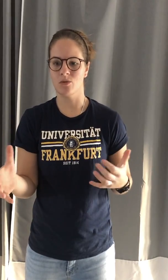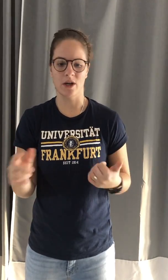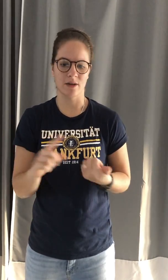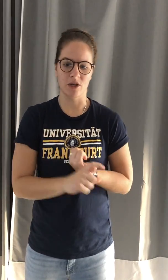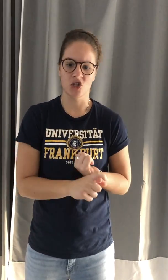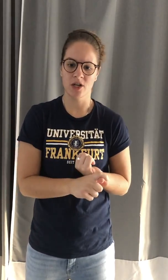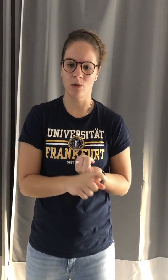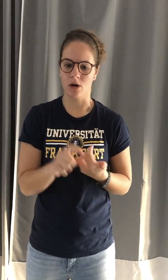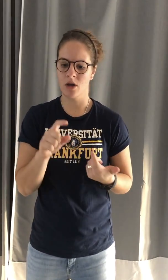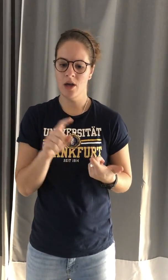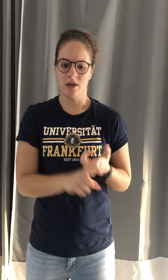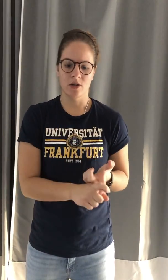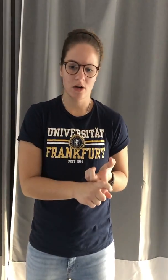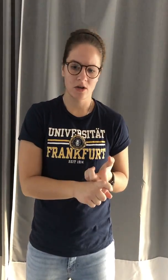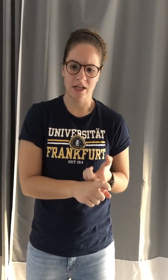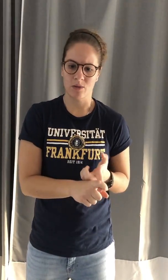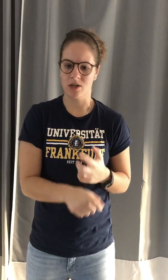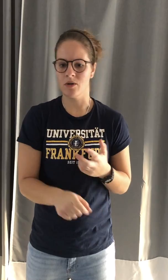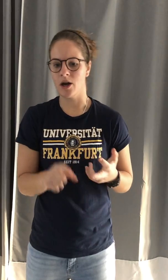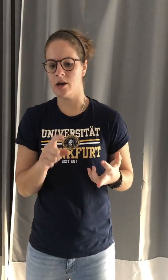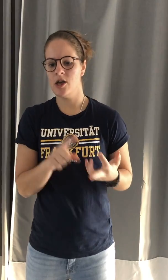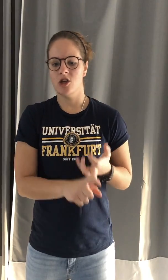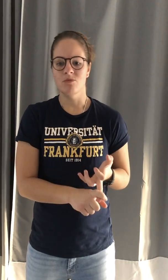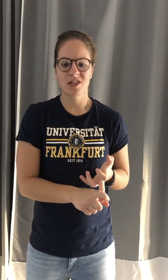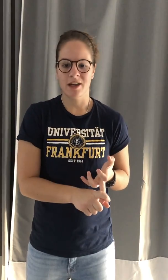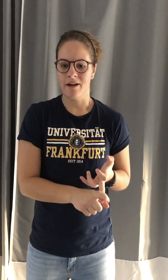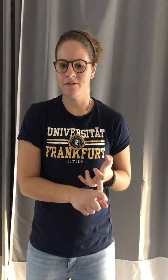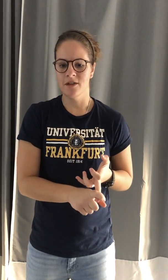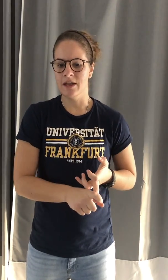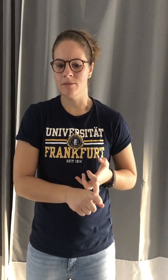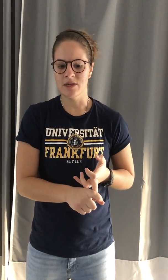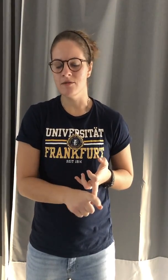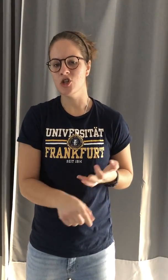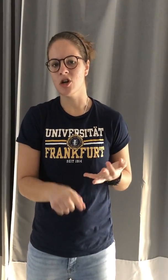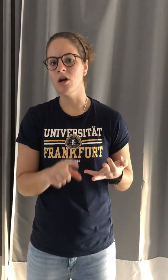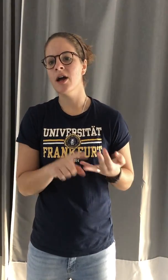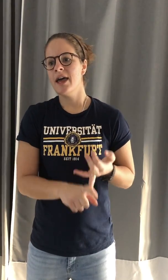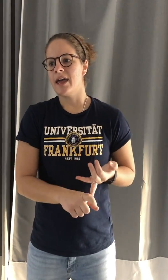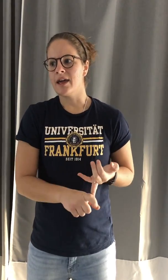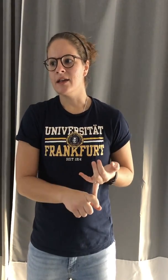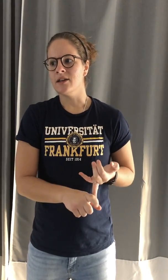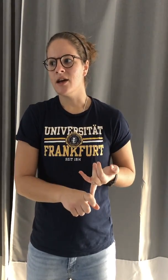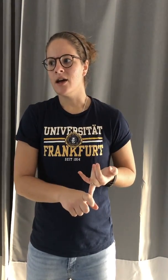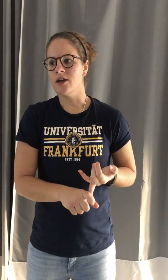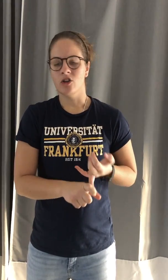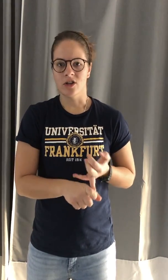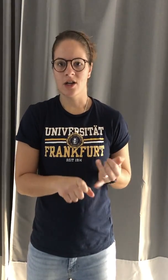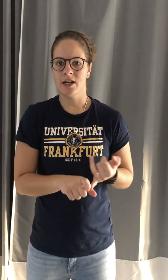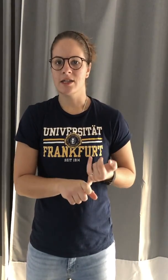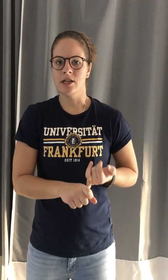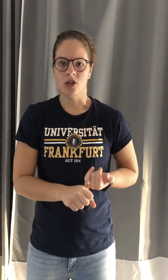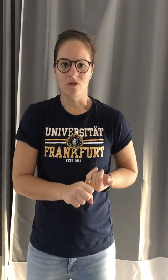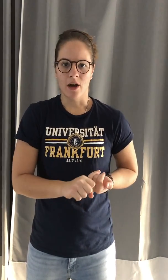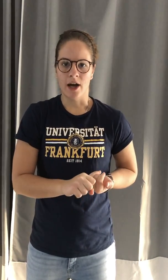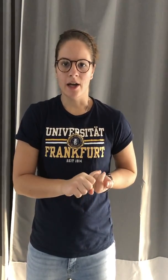winds up being shitty work. You don't understand what's going on. You missed half of the damn TV show and you're exhausted. You've got